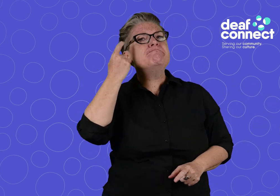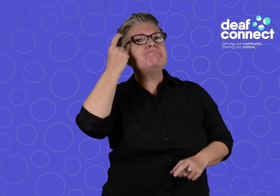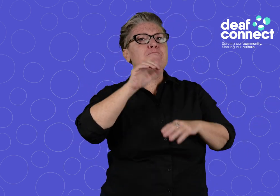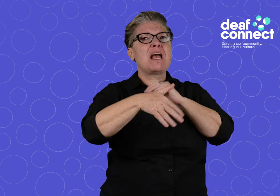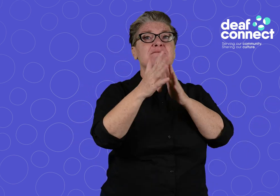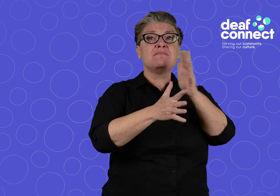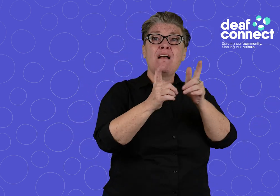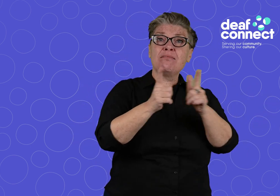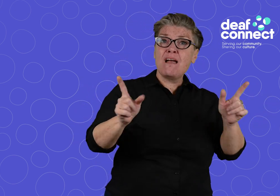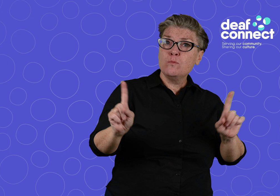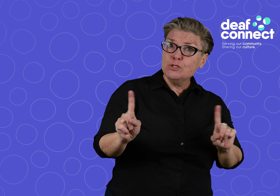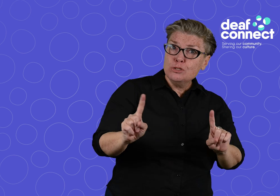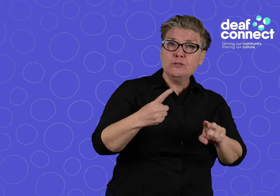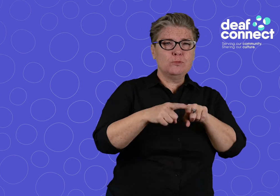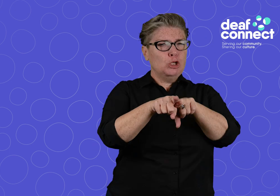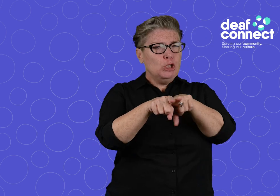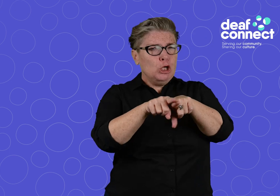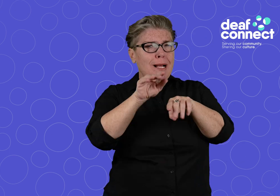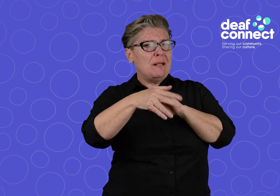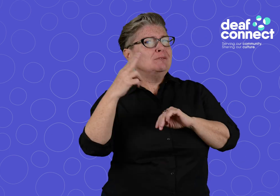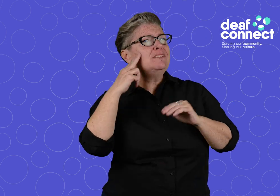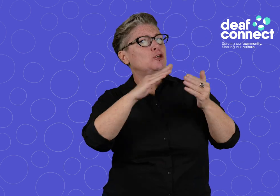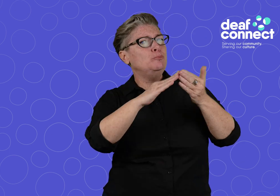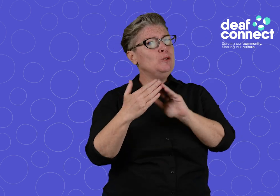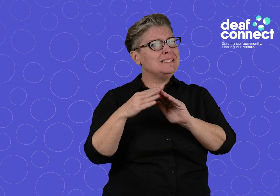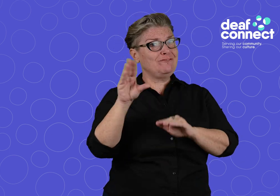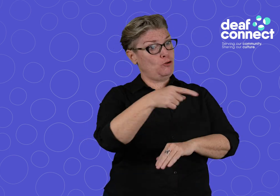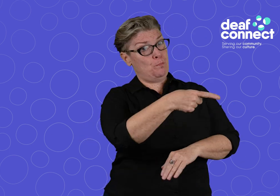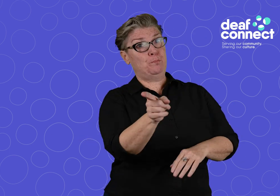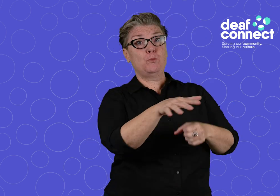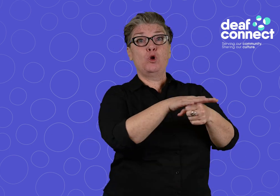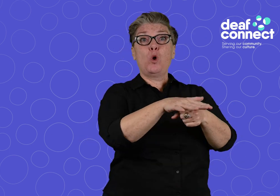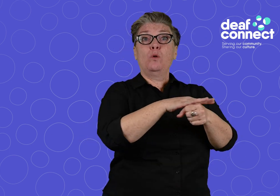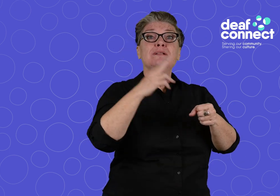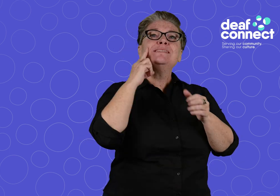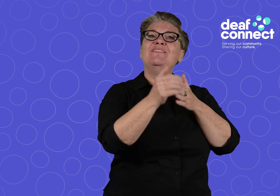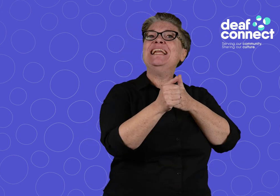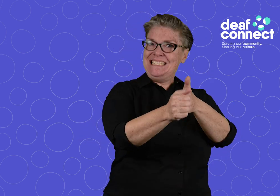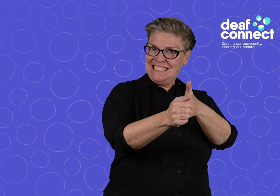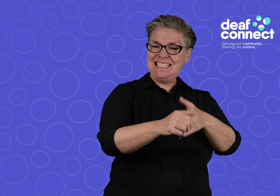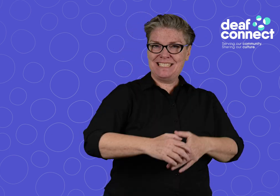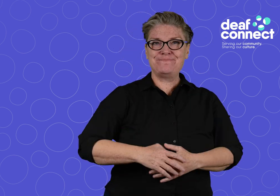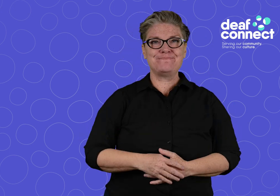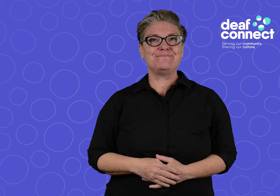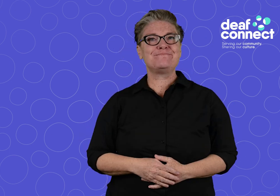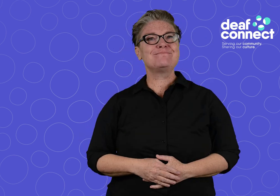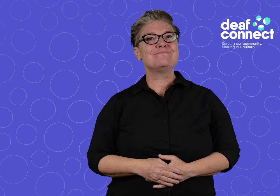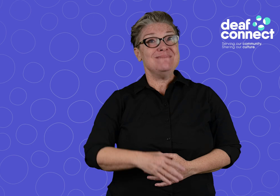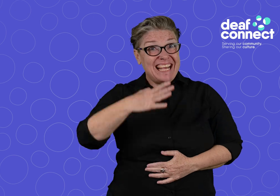sign language and to learn more about the deaf community from their local deaf leaders. We